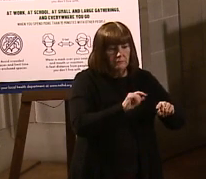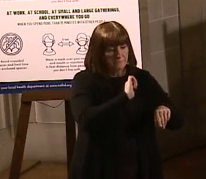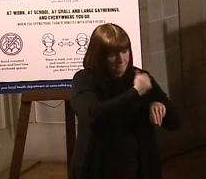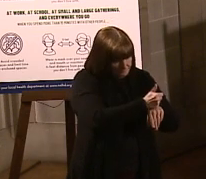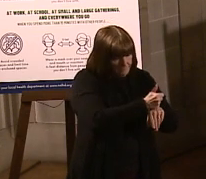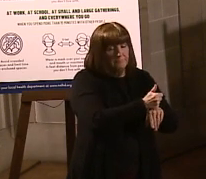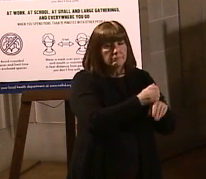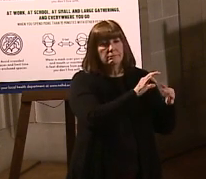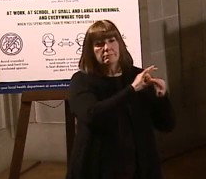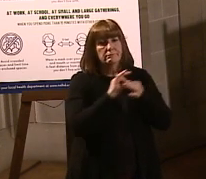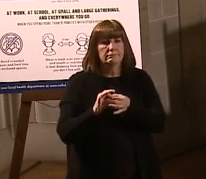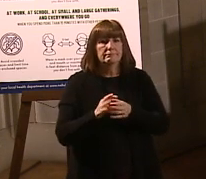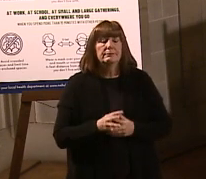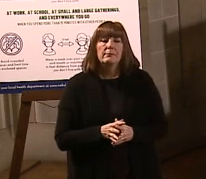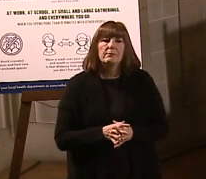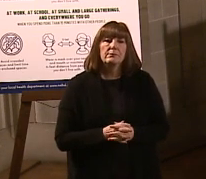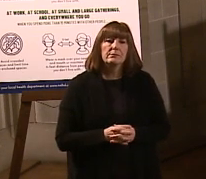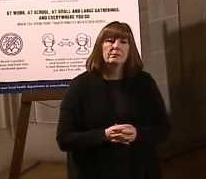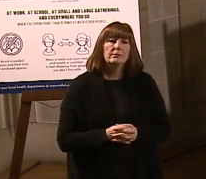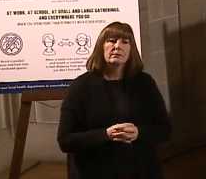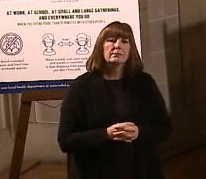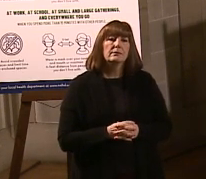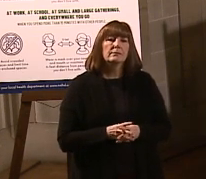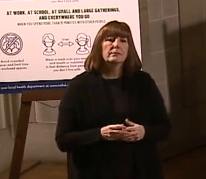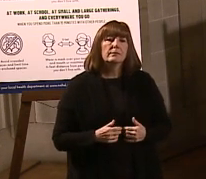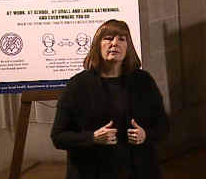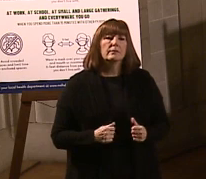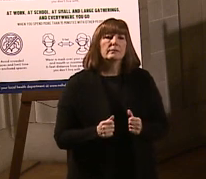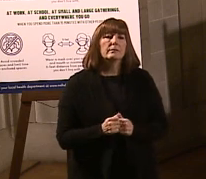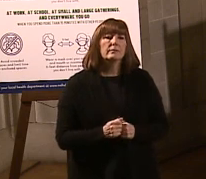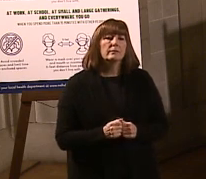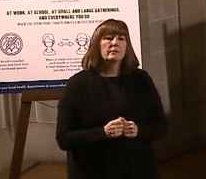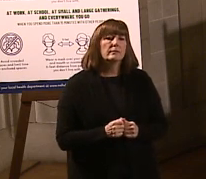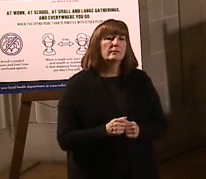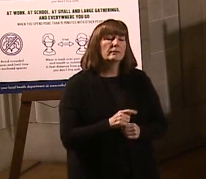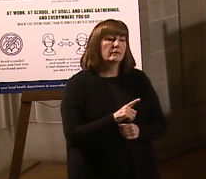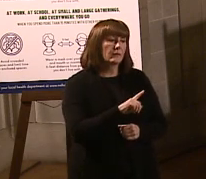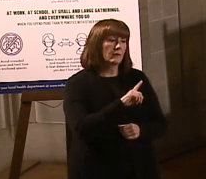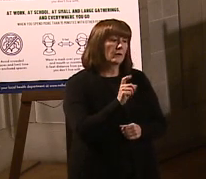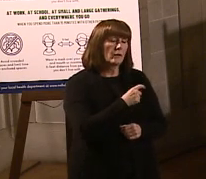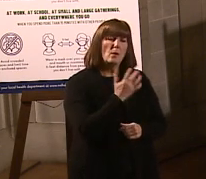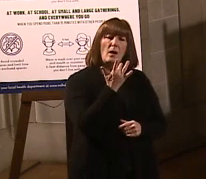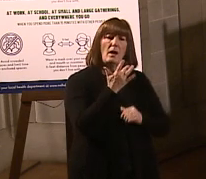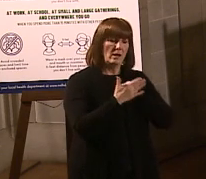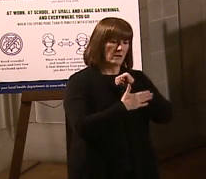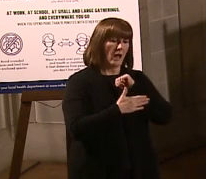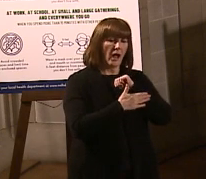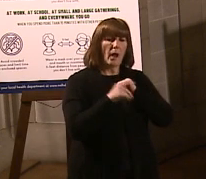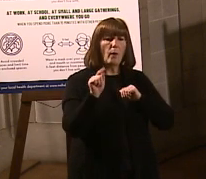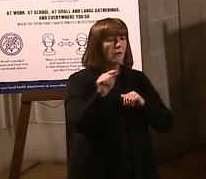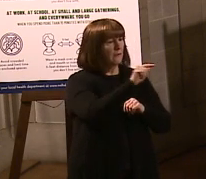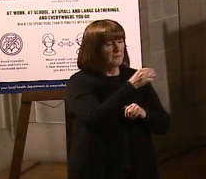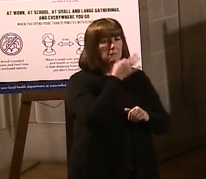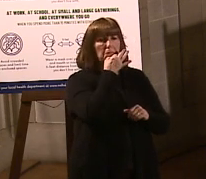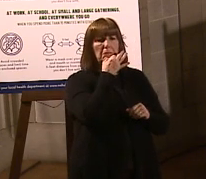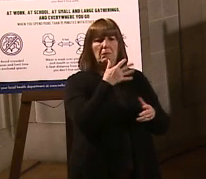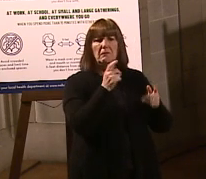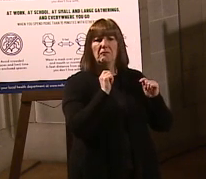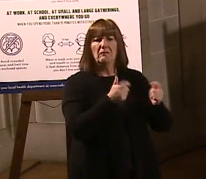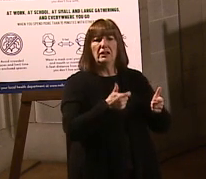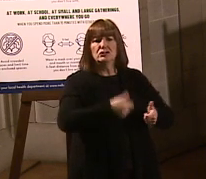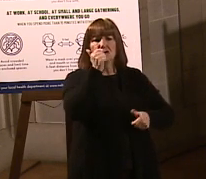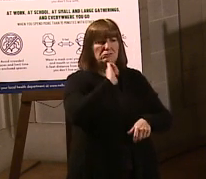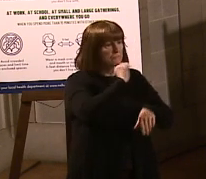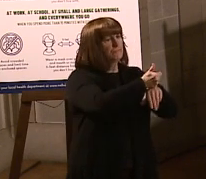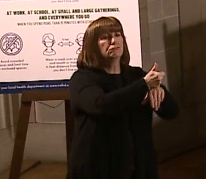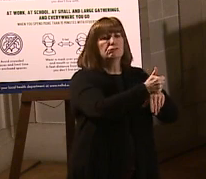of course, getting it stood up. And why were the counties able to do it quicker? And so the question is, why were Douglas County and Lincoln-Lancaster able to do it quicker? And